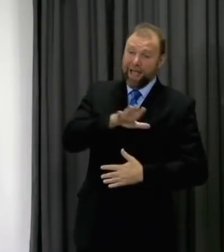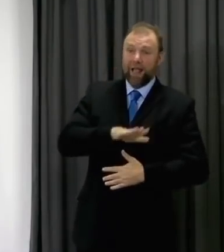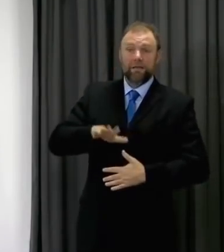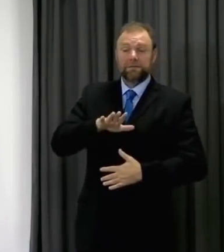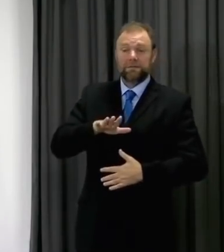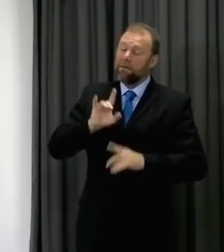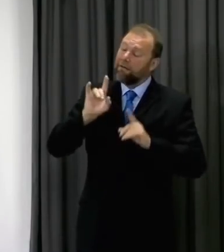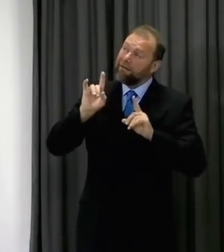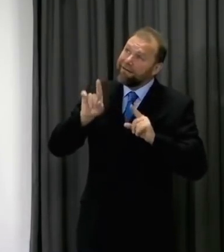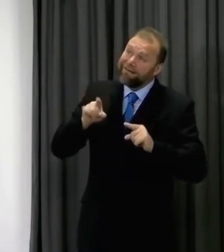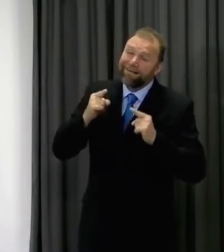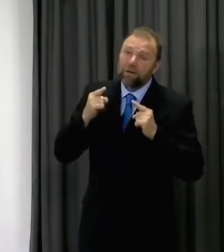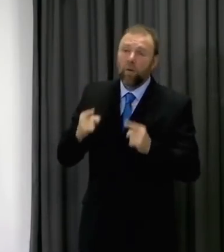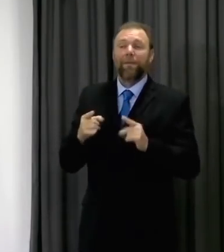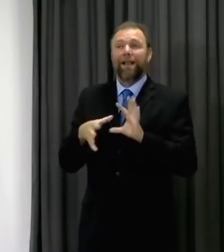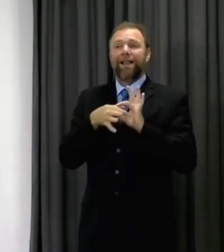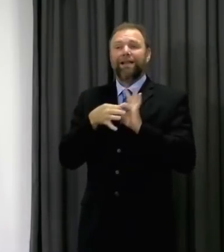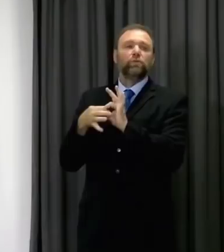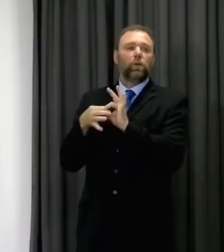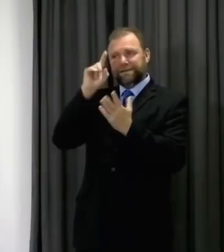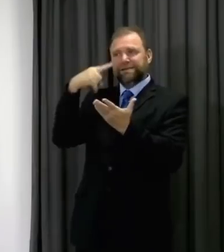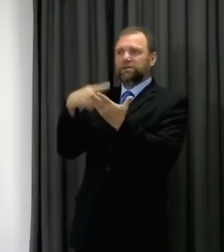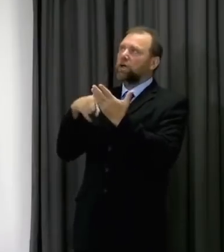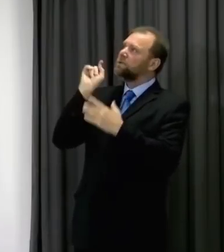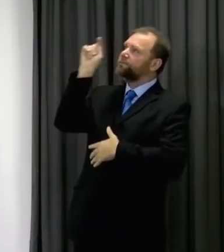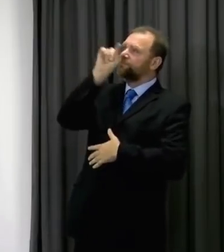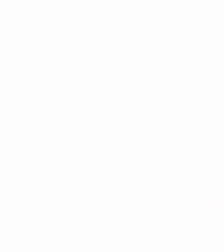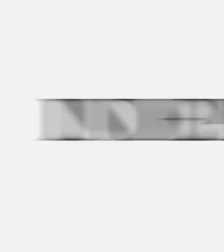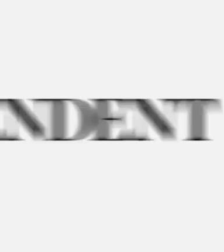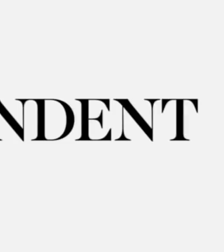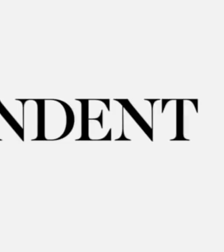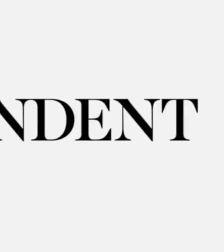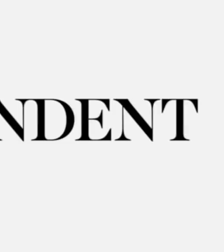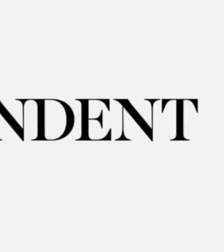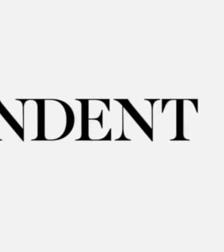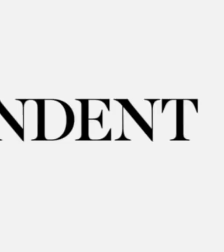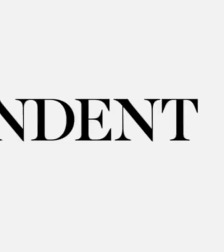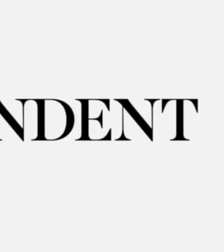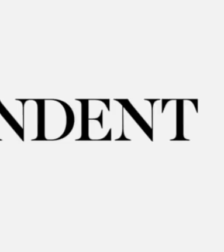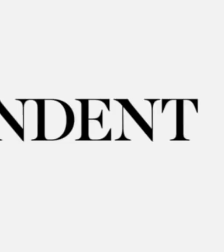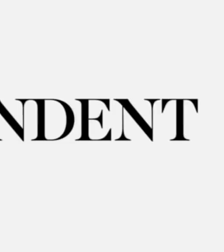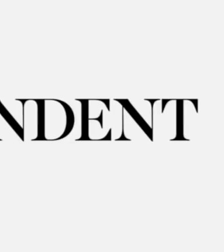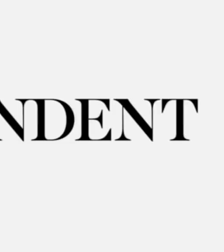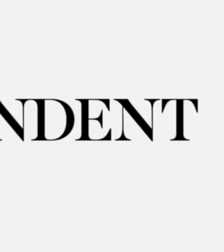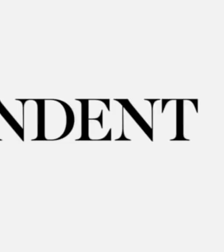by decisions that other people take in different circumstances. We want to the United Kingdom to the world and We want want.S.